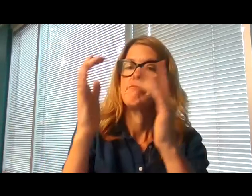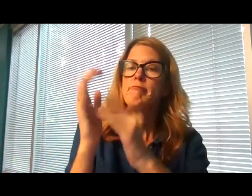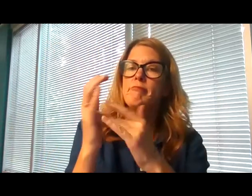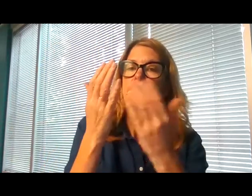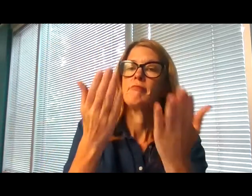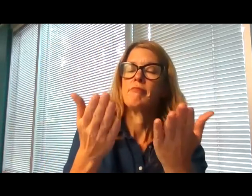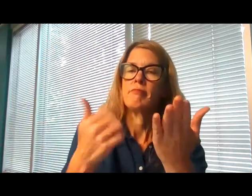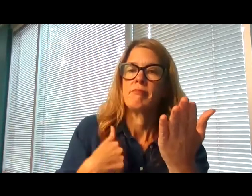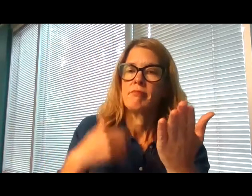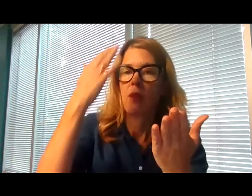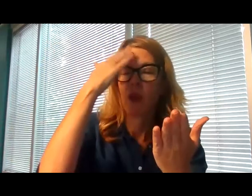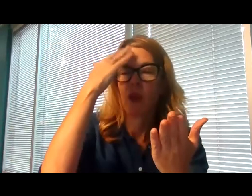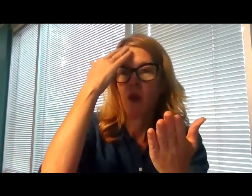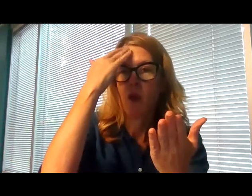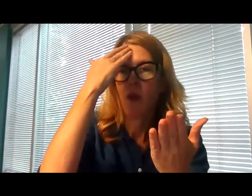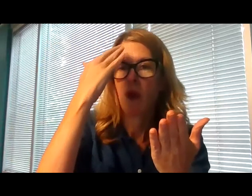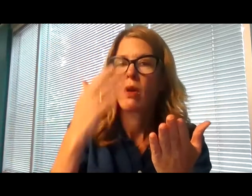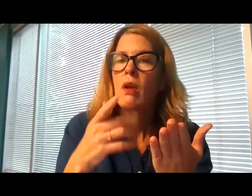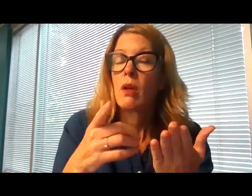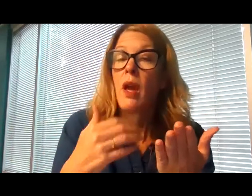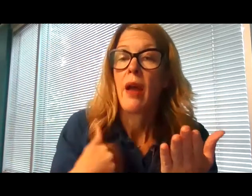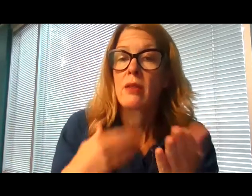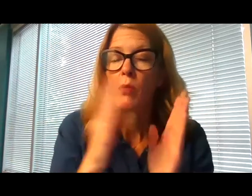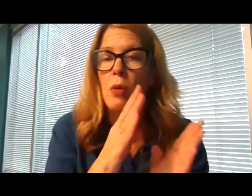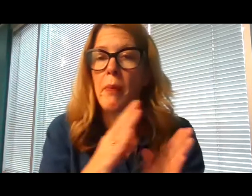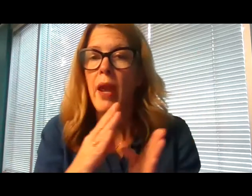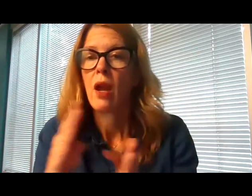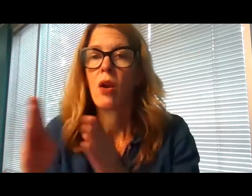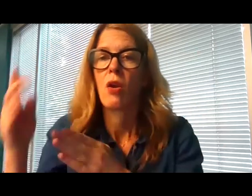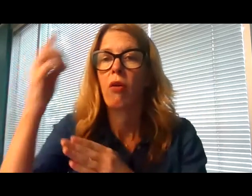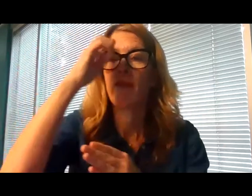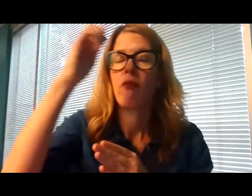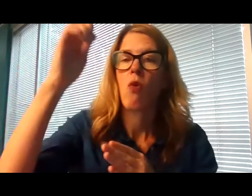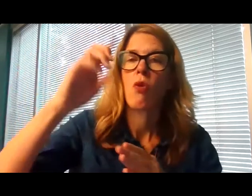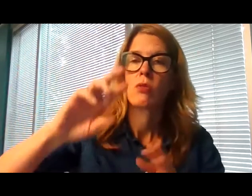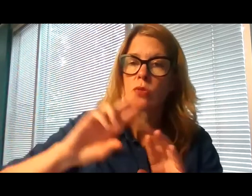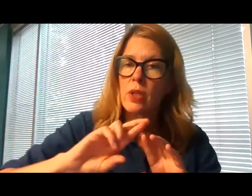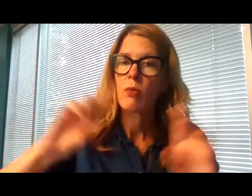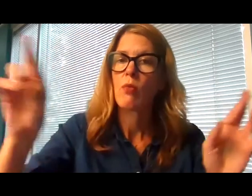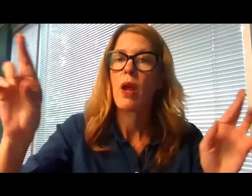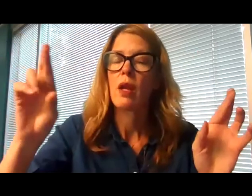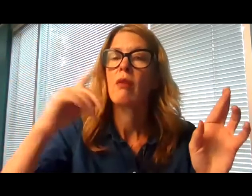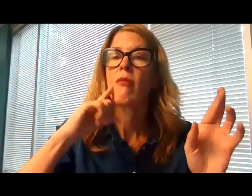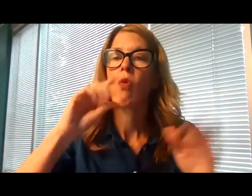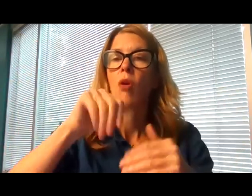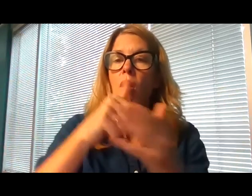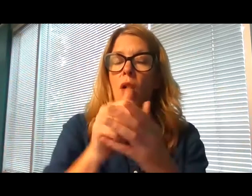hast prepared before the face of all people.